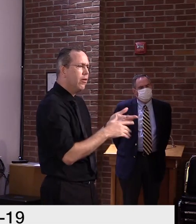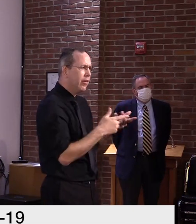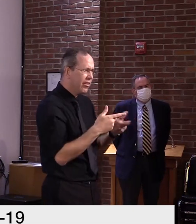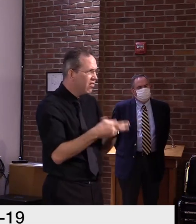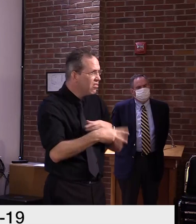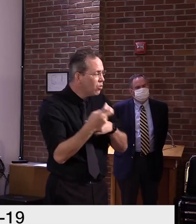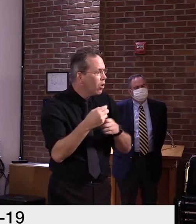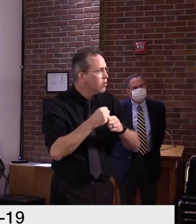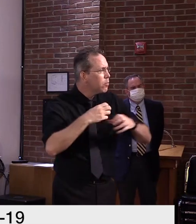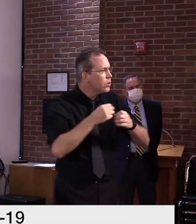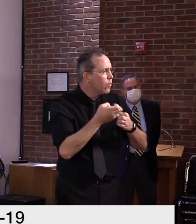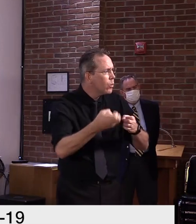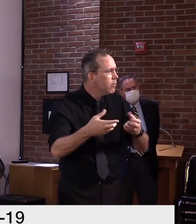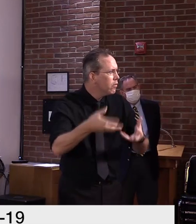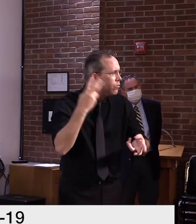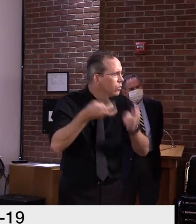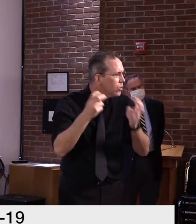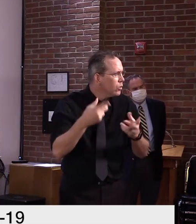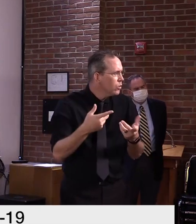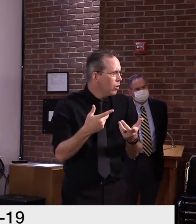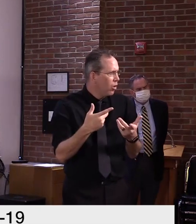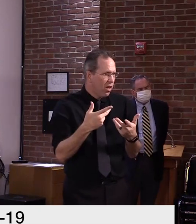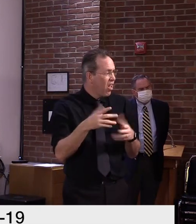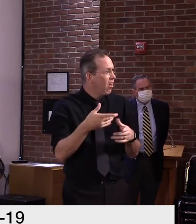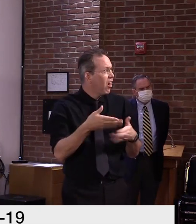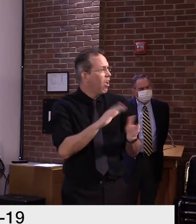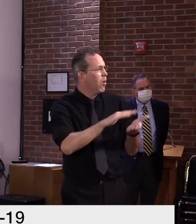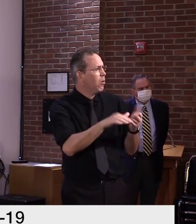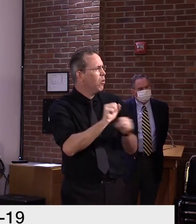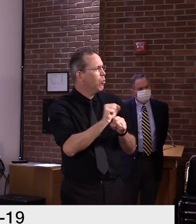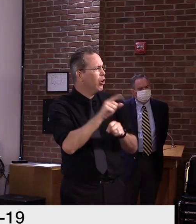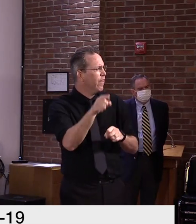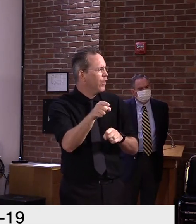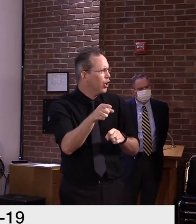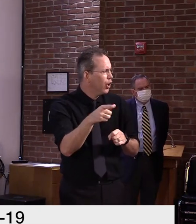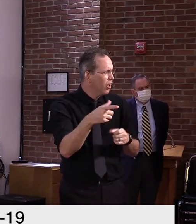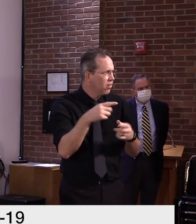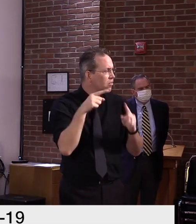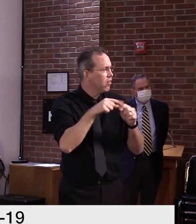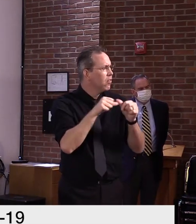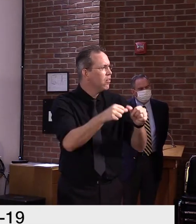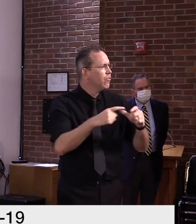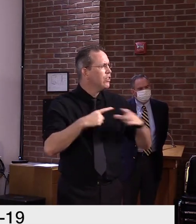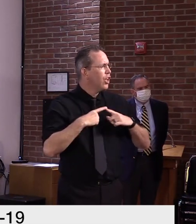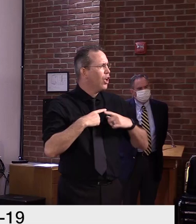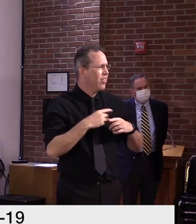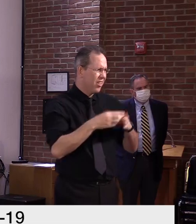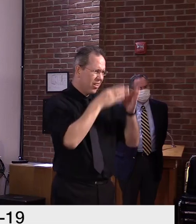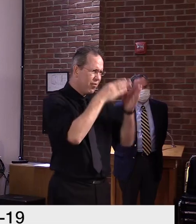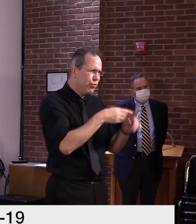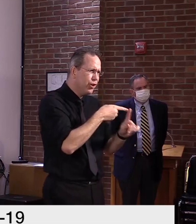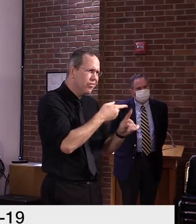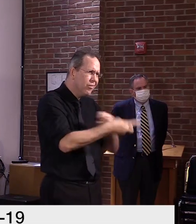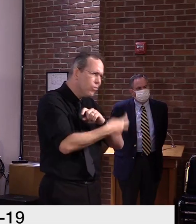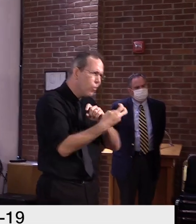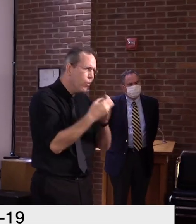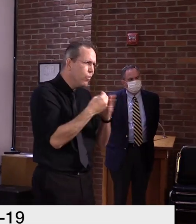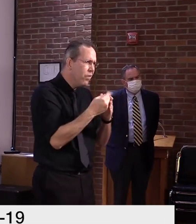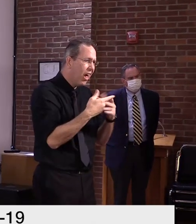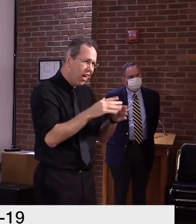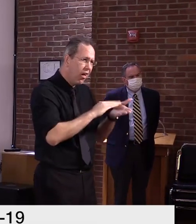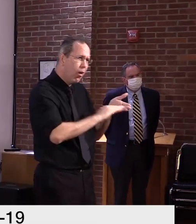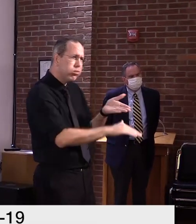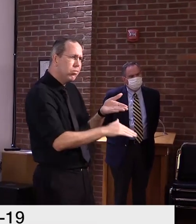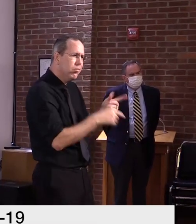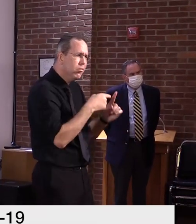others that you might be aware of show about the level of discipline currently at the Vermont national guard. And I know the guard has a